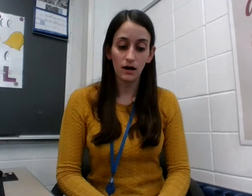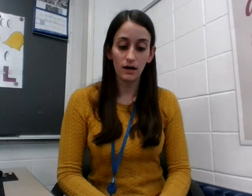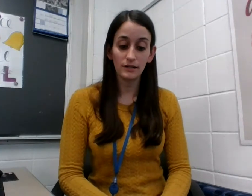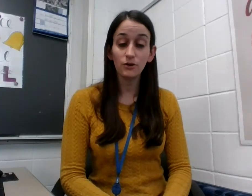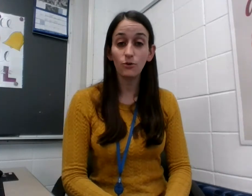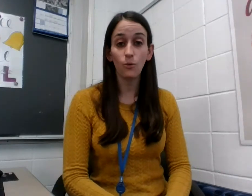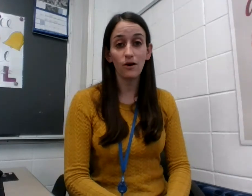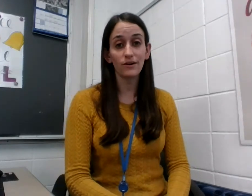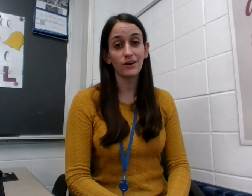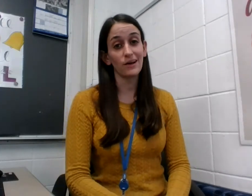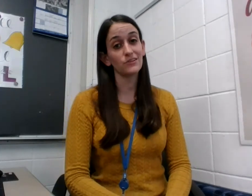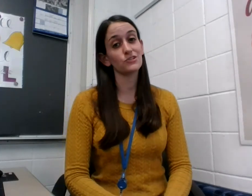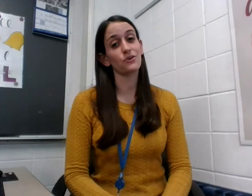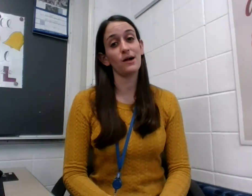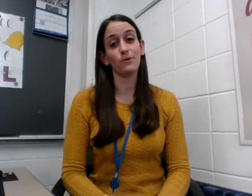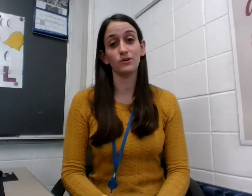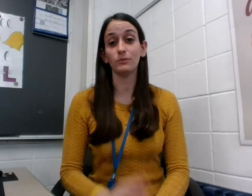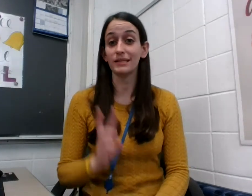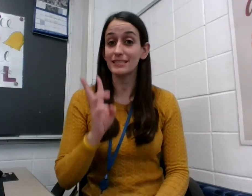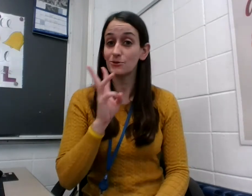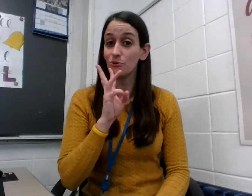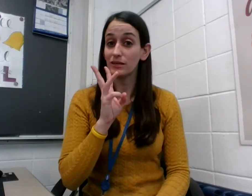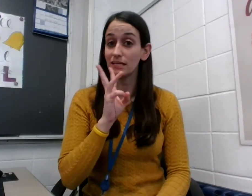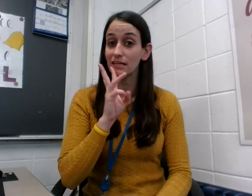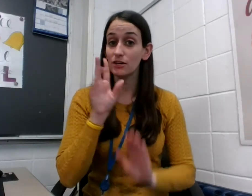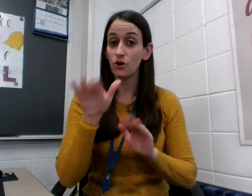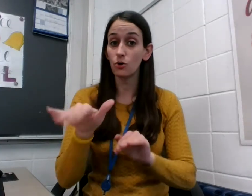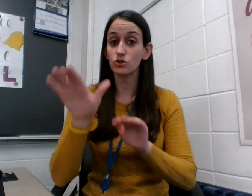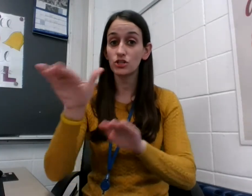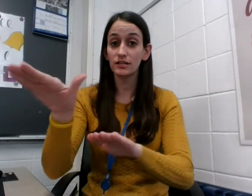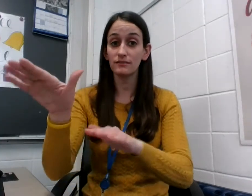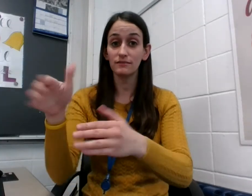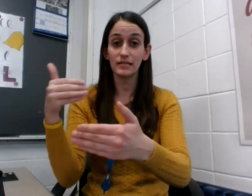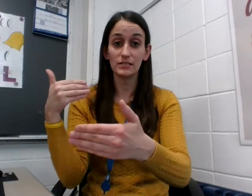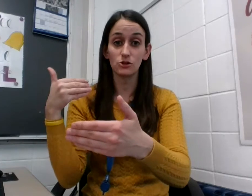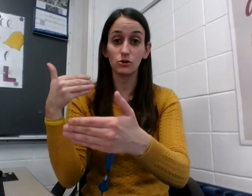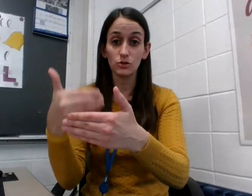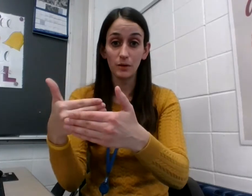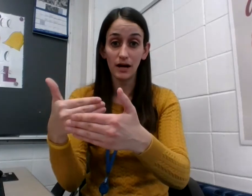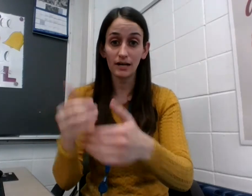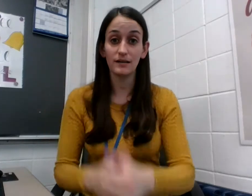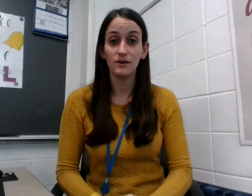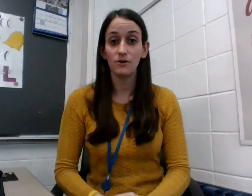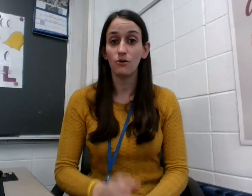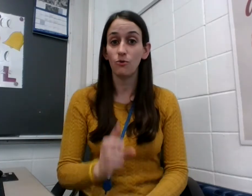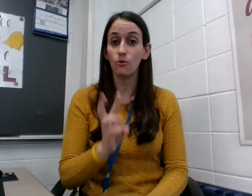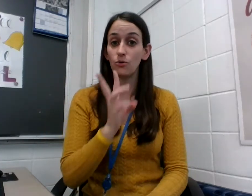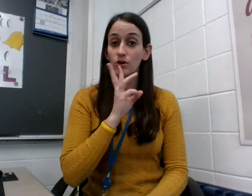Near the water, you're going to have to describe what you mean. So the ocean is close by, or